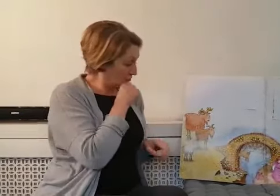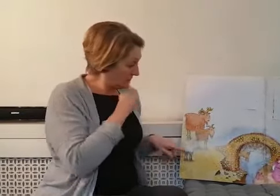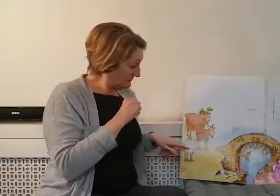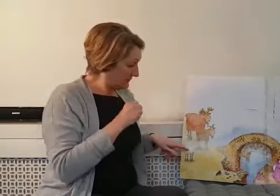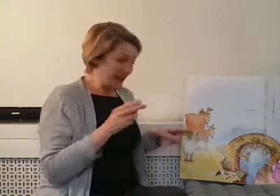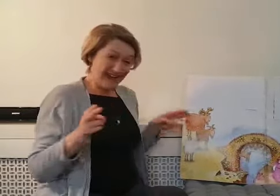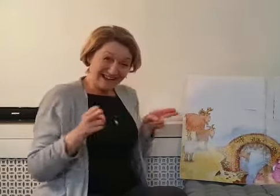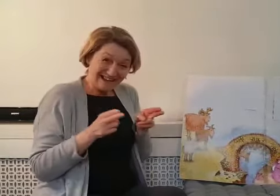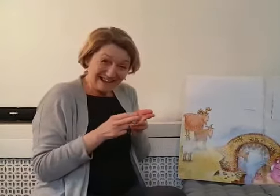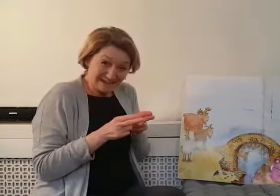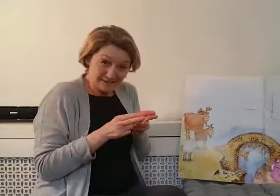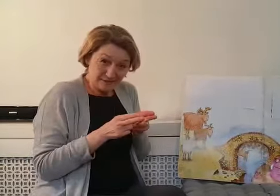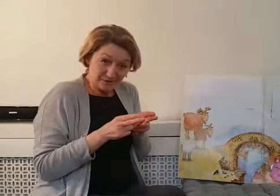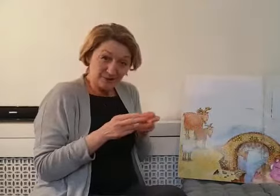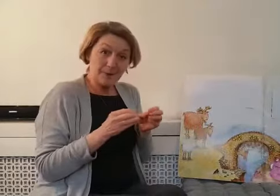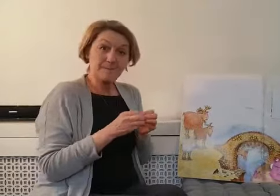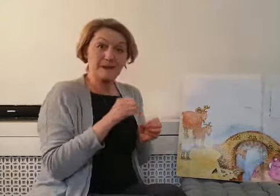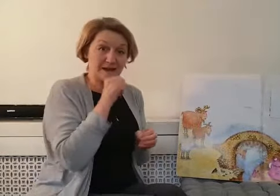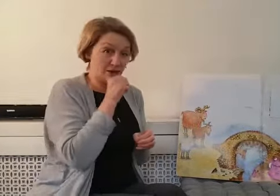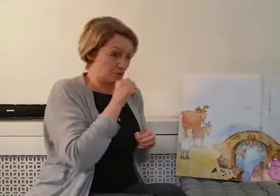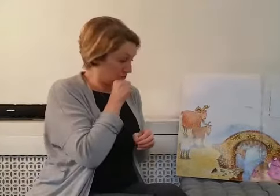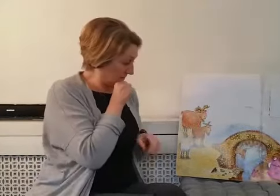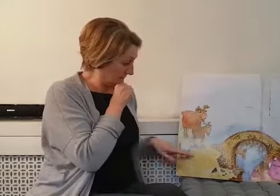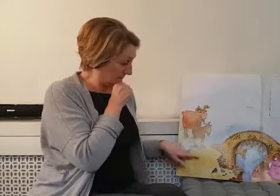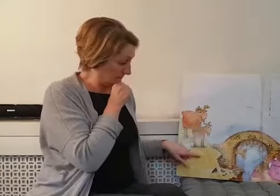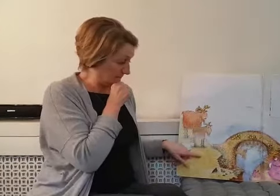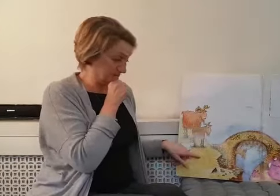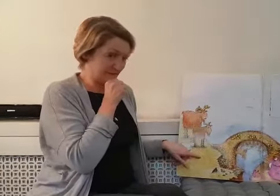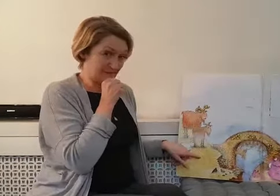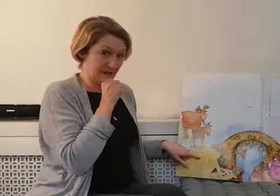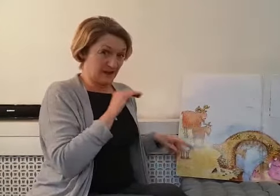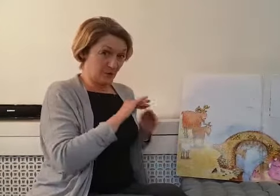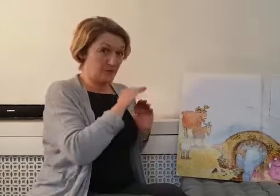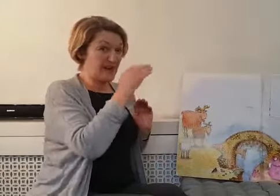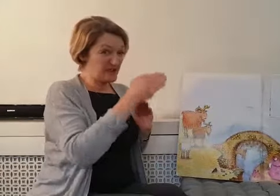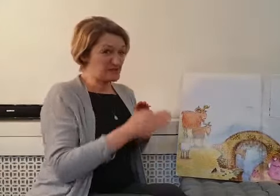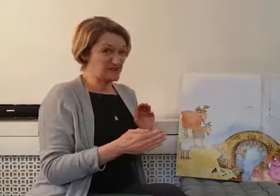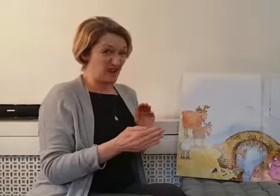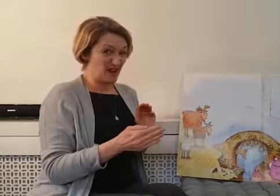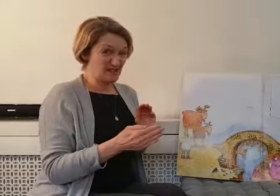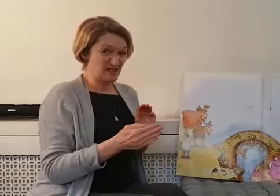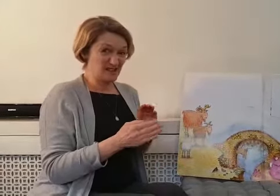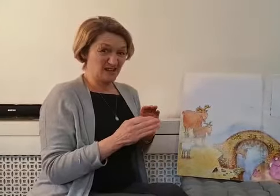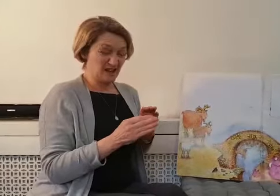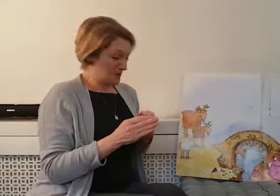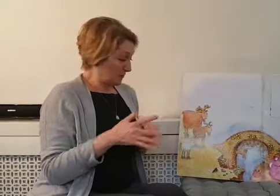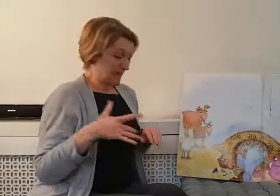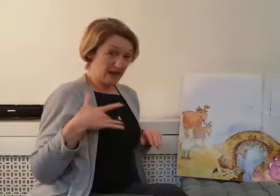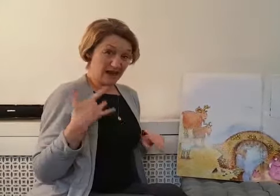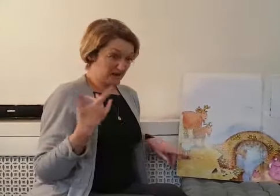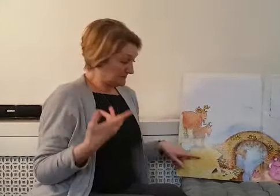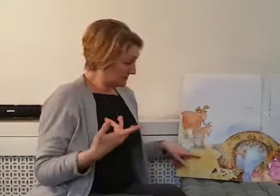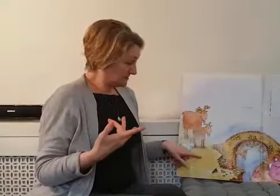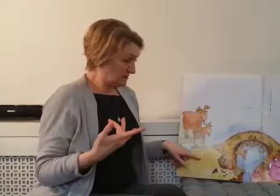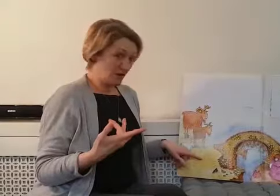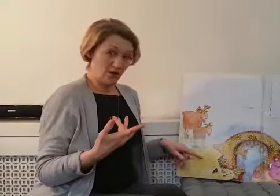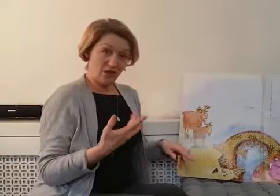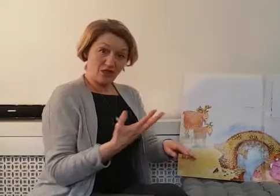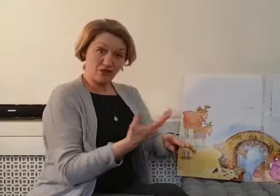Gruff and little Billy Goat Gruff. On the hillside where they lived, the